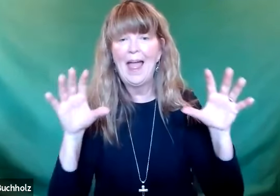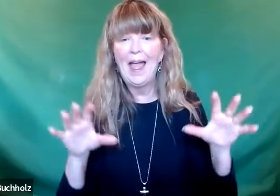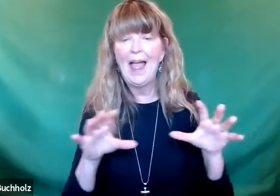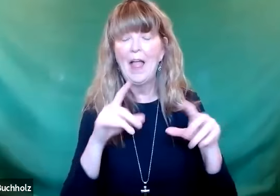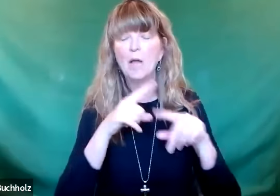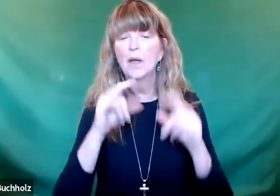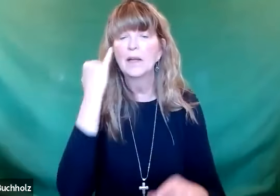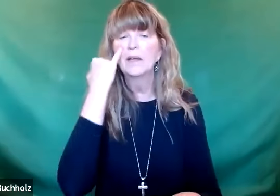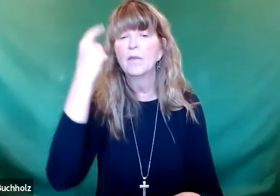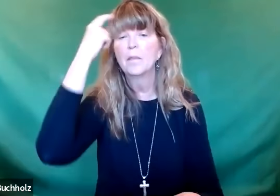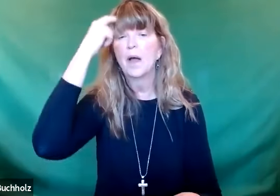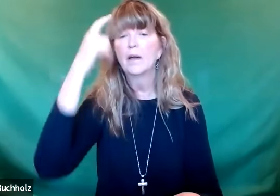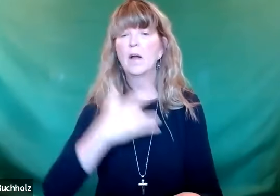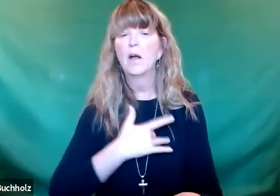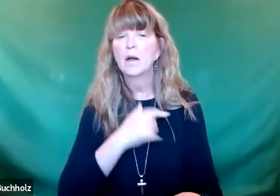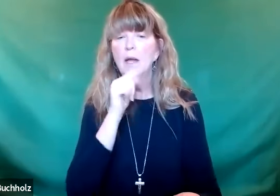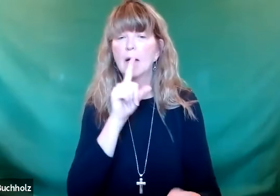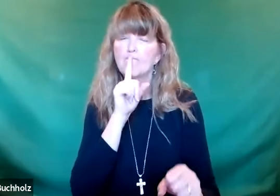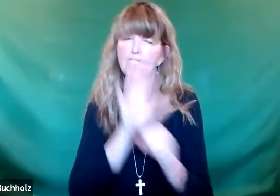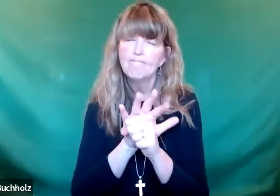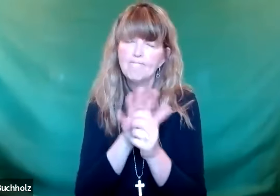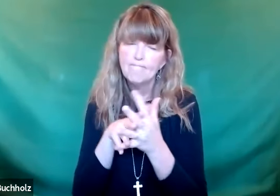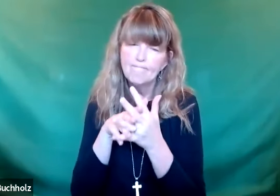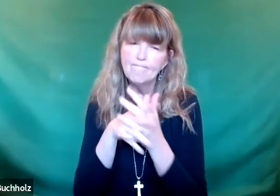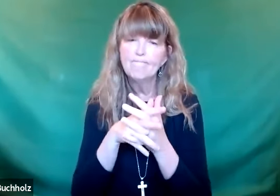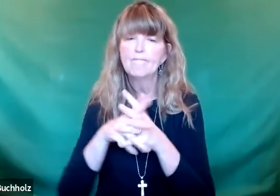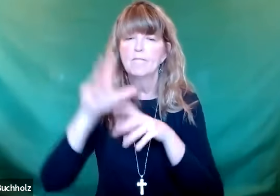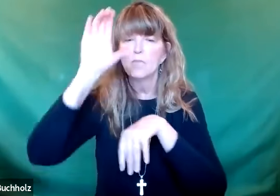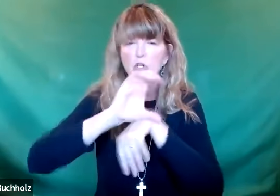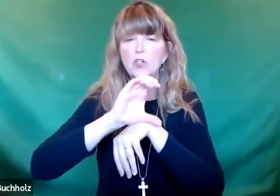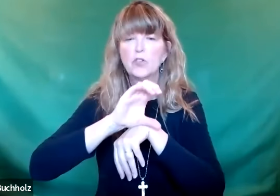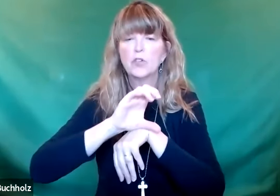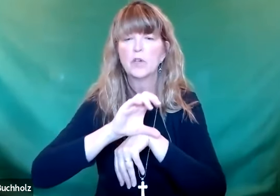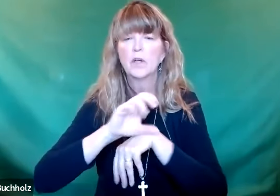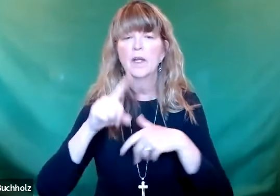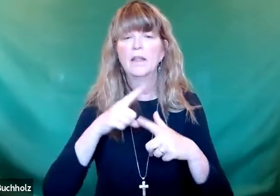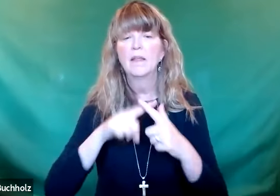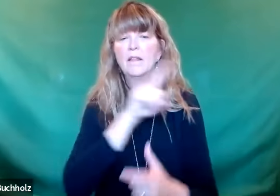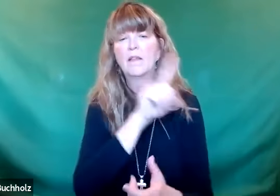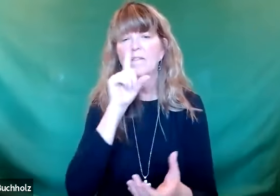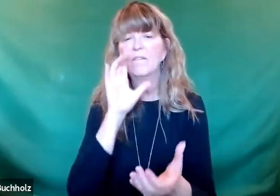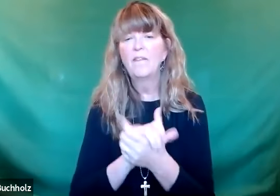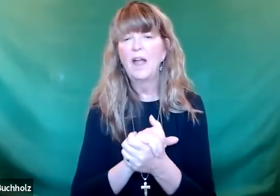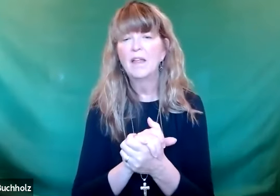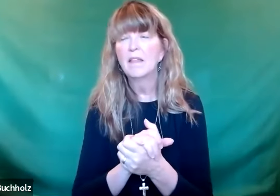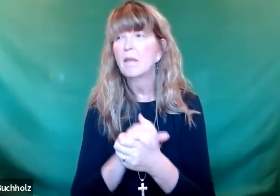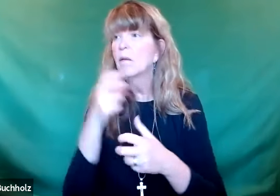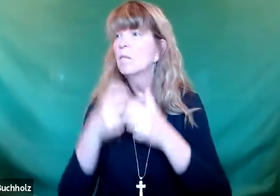people, we start to get highly involved, and then our minds and our hearts really have not allowed the